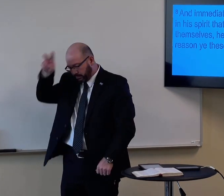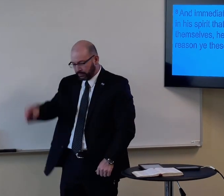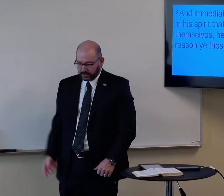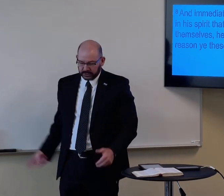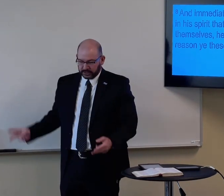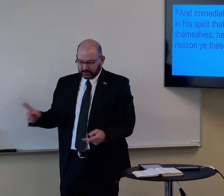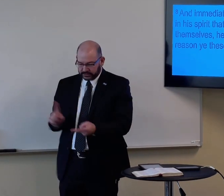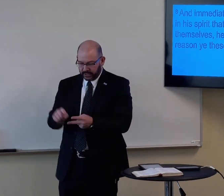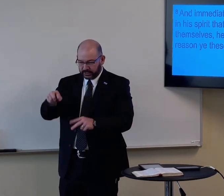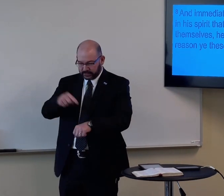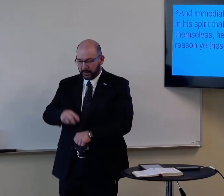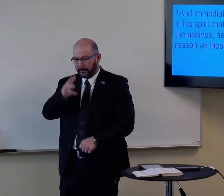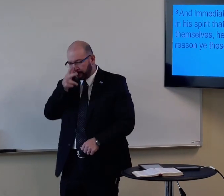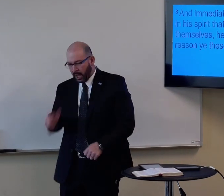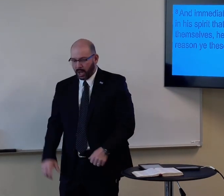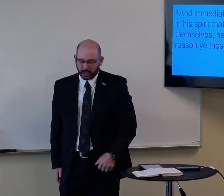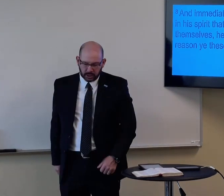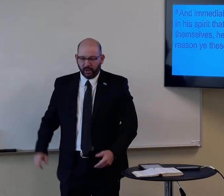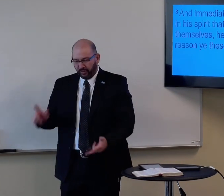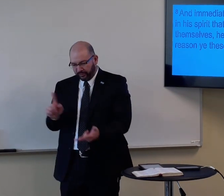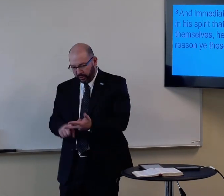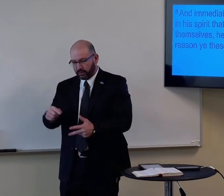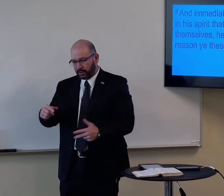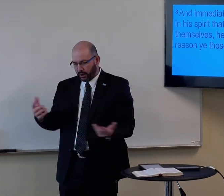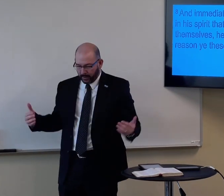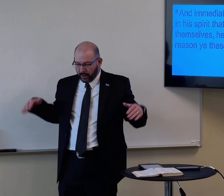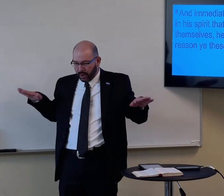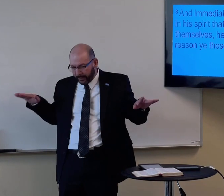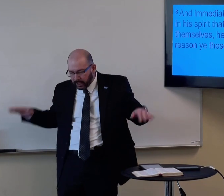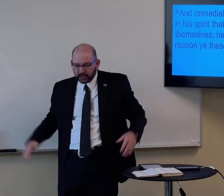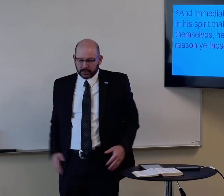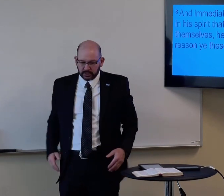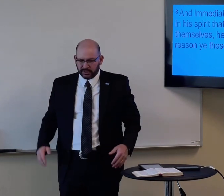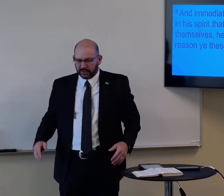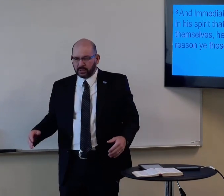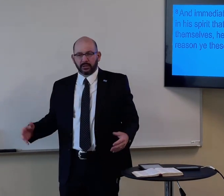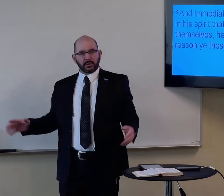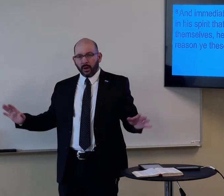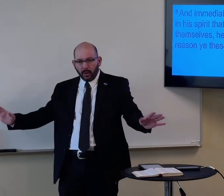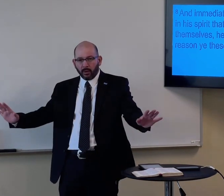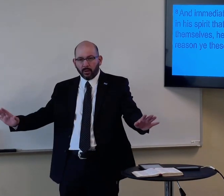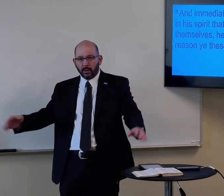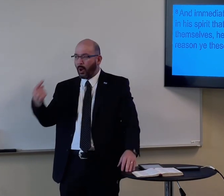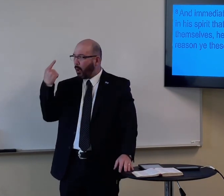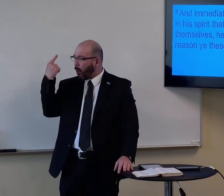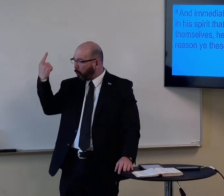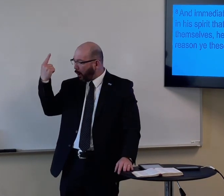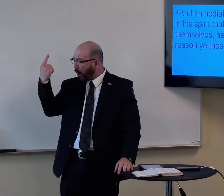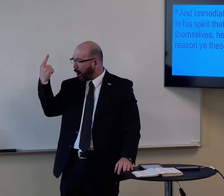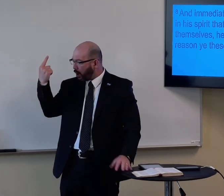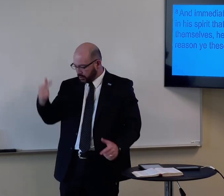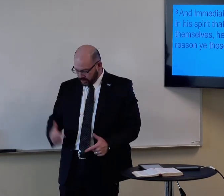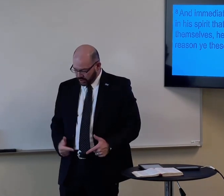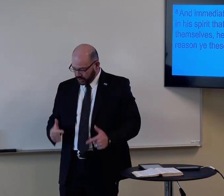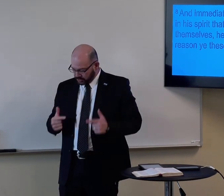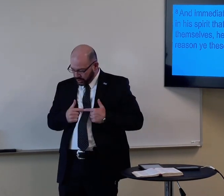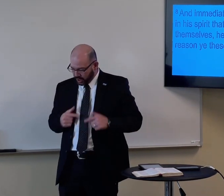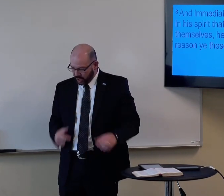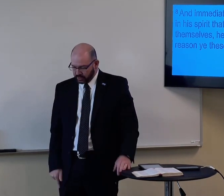reincarnated into maybe a goat or a bug or a bird or something. No, there is this one